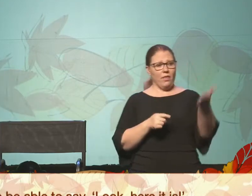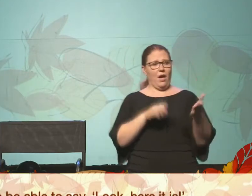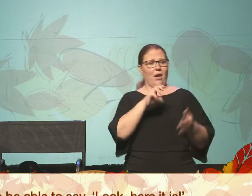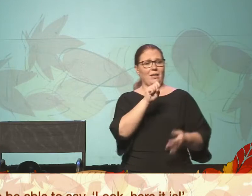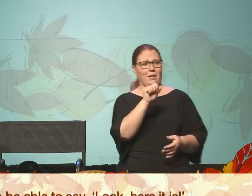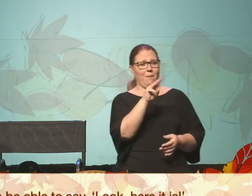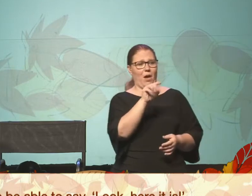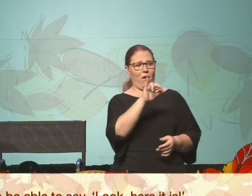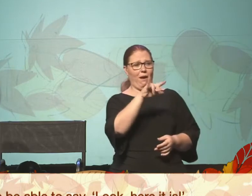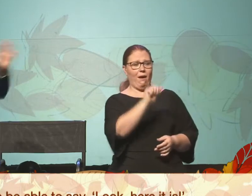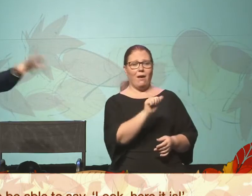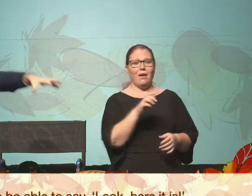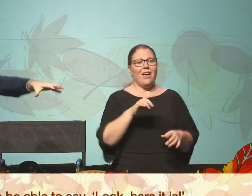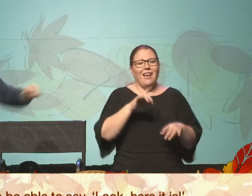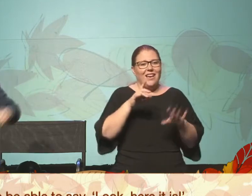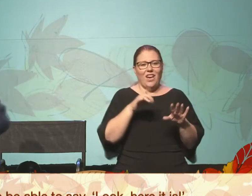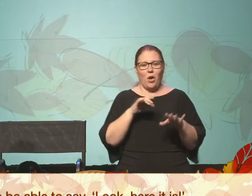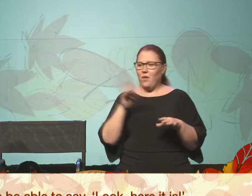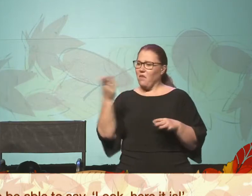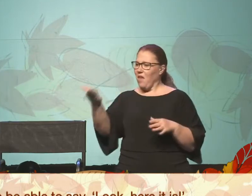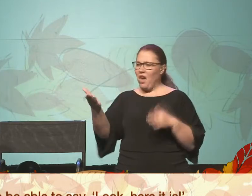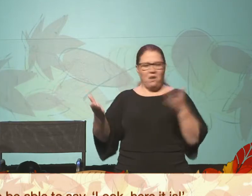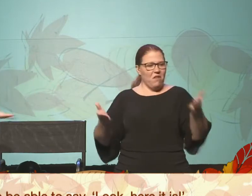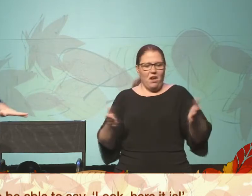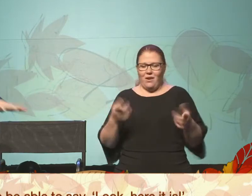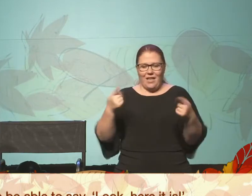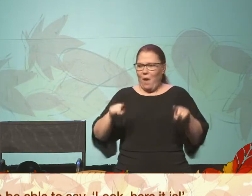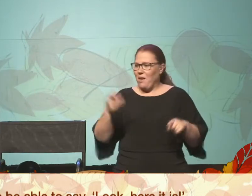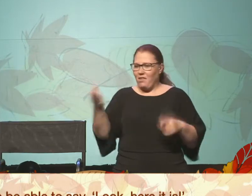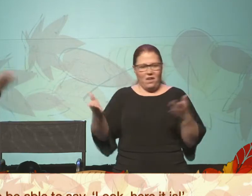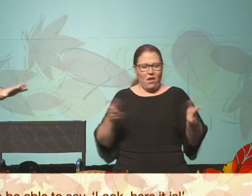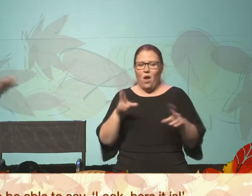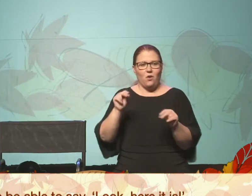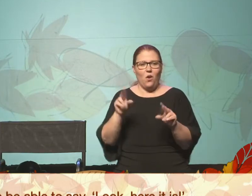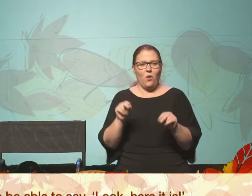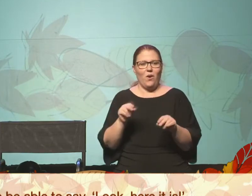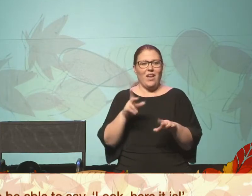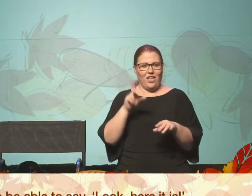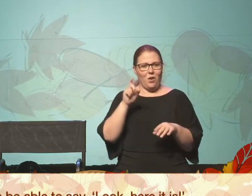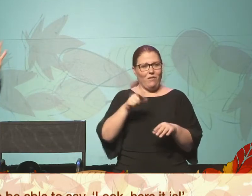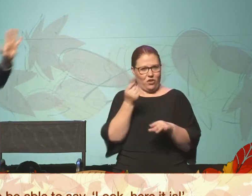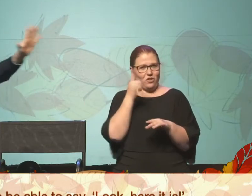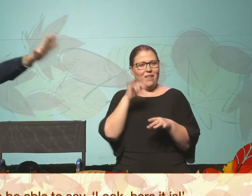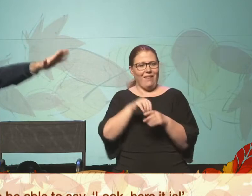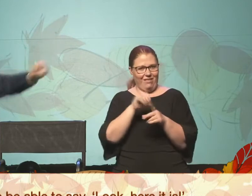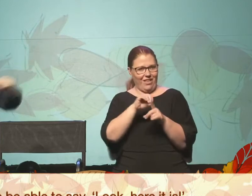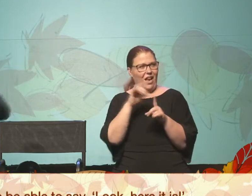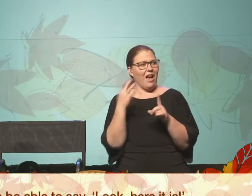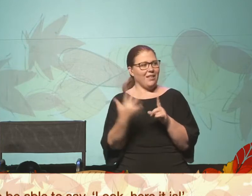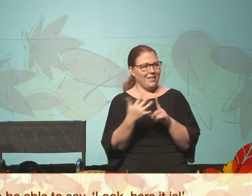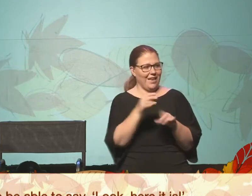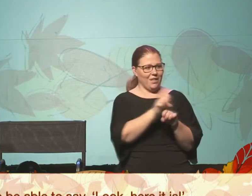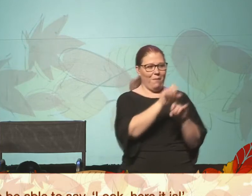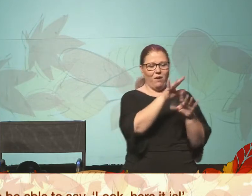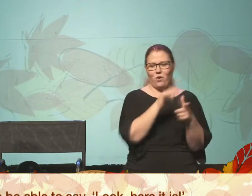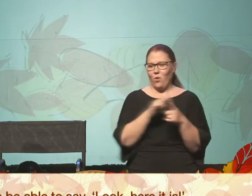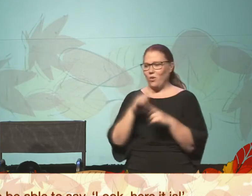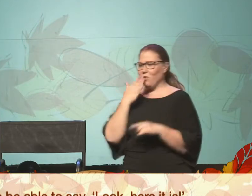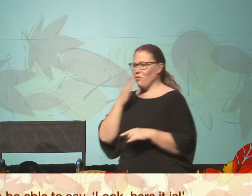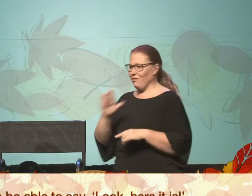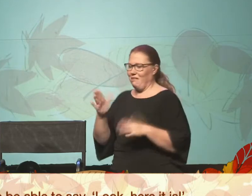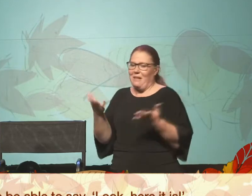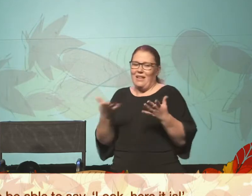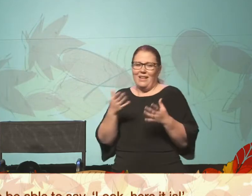Samaria, right? He says, you're not going to say here it is or over there. And you just have to read that within the context of Mount Gerizim or Jerusalem. On the